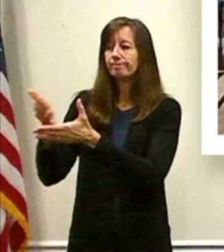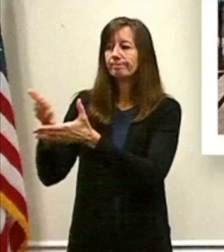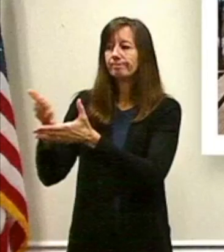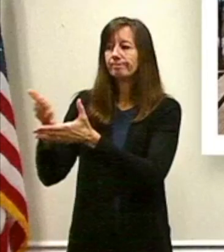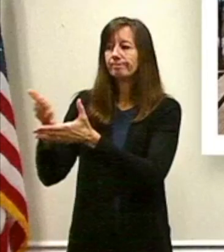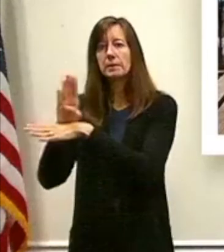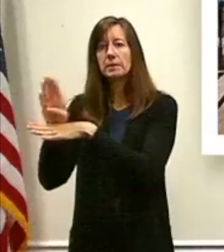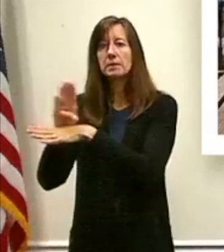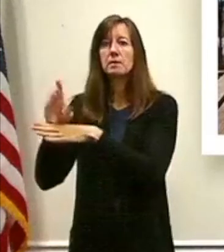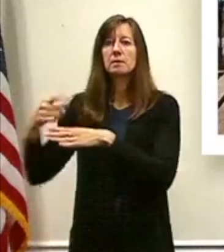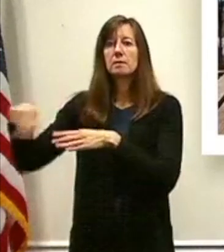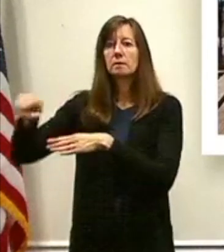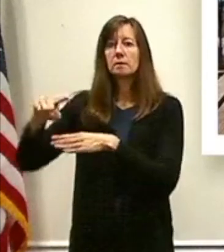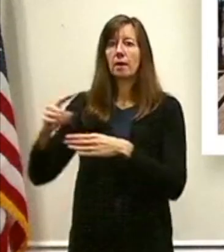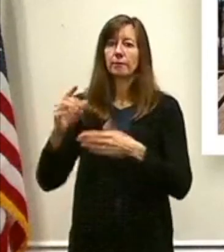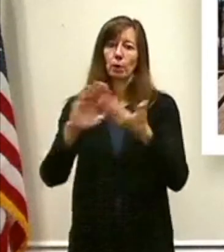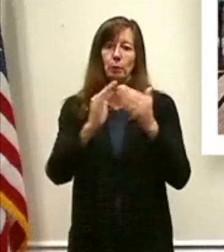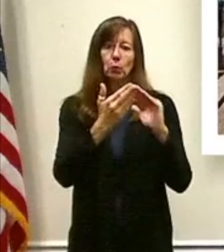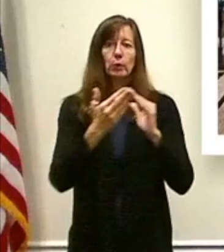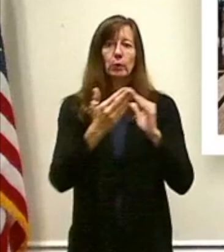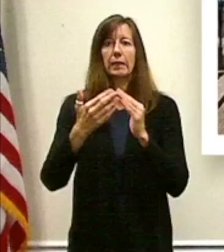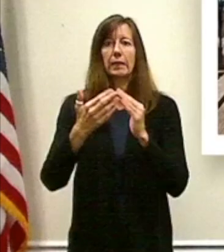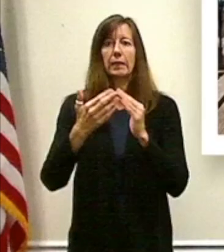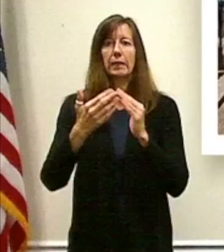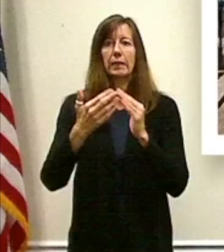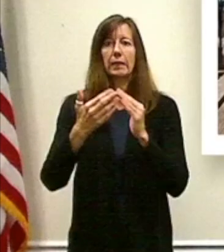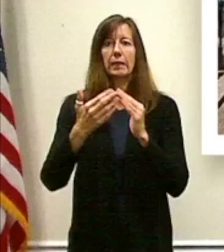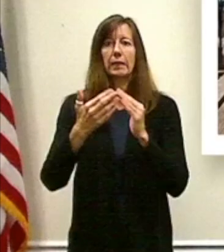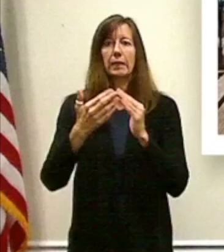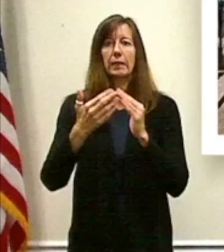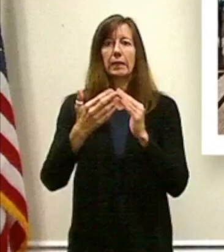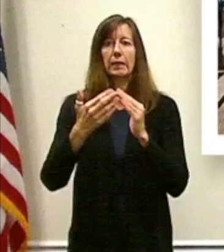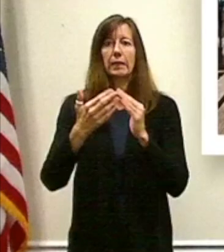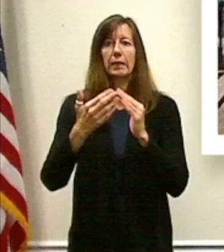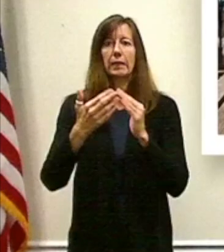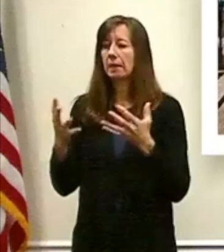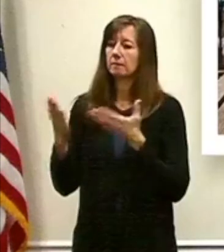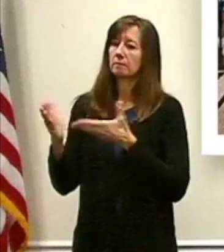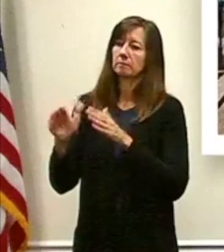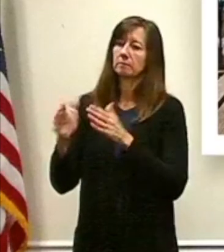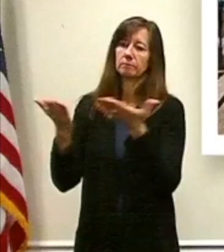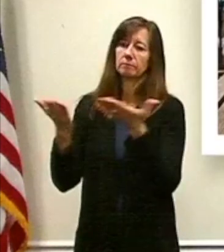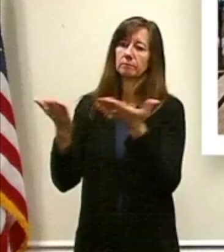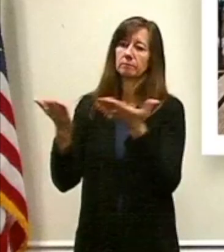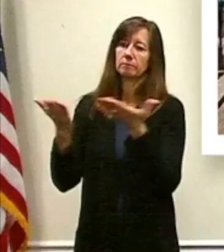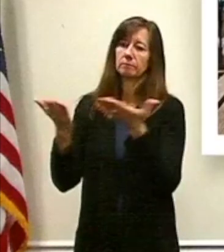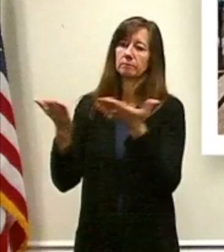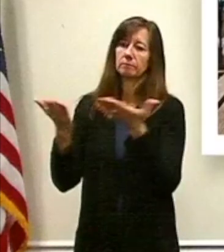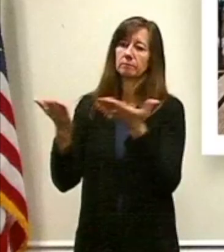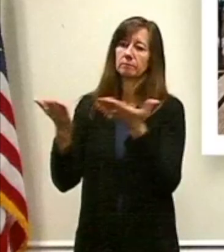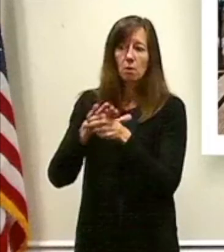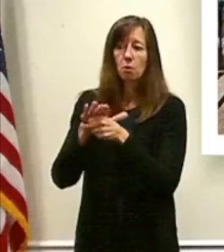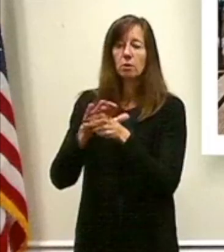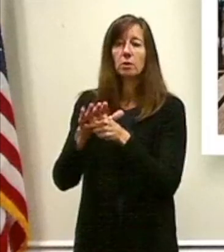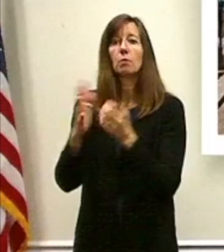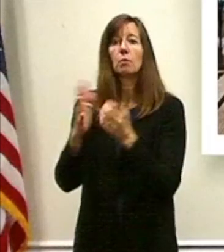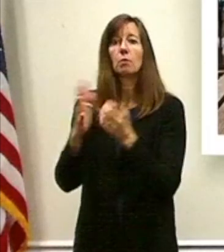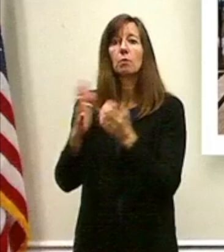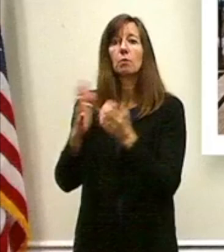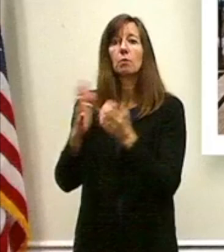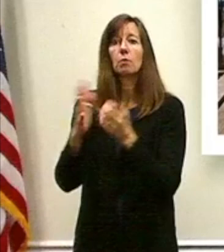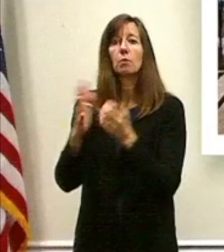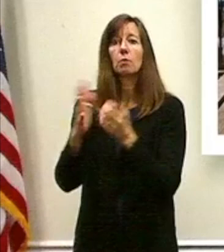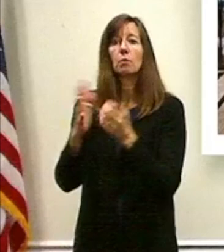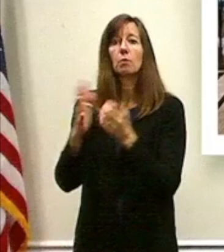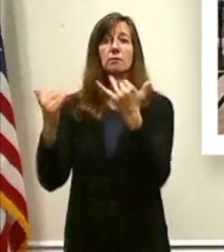engagement and a series of service providers locally to demolish the existing building and build a youth opportunity